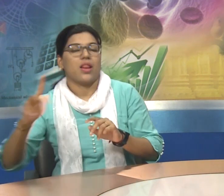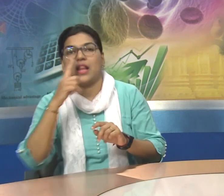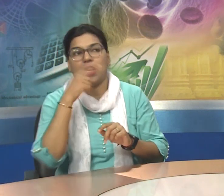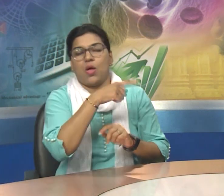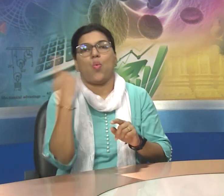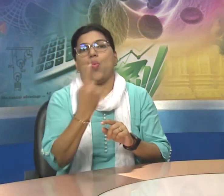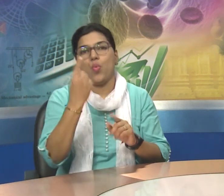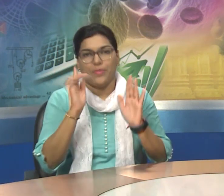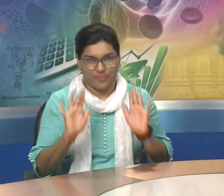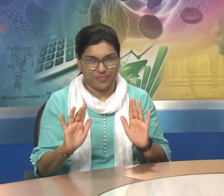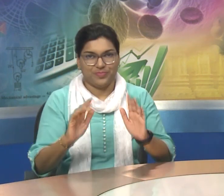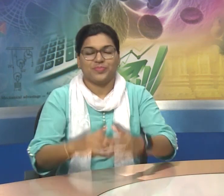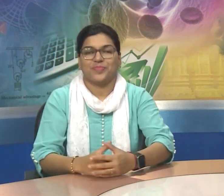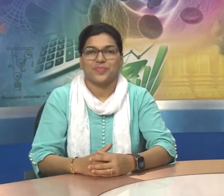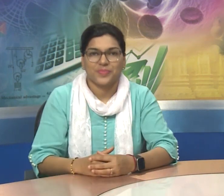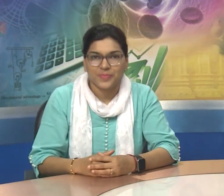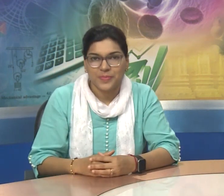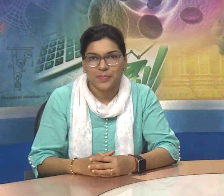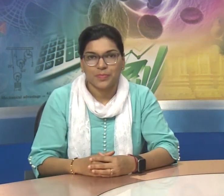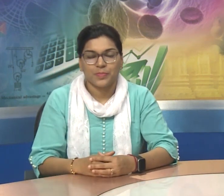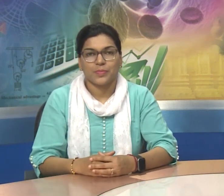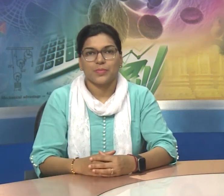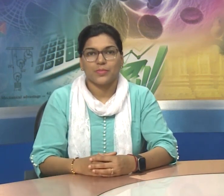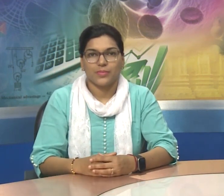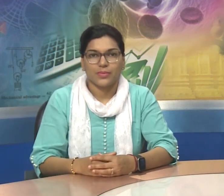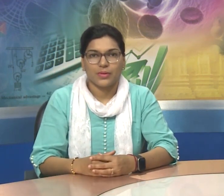And. The. Term. For. Boy. Is. Different.